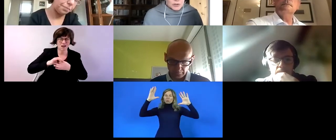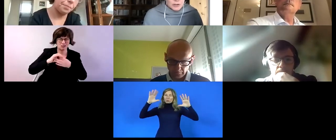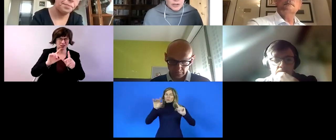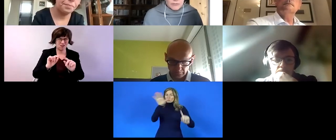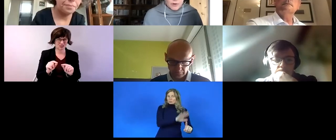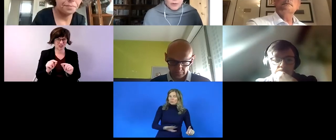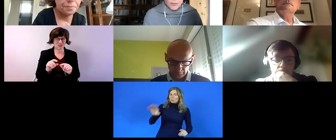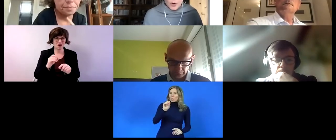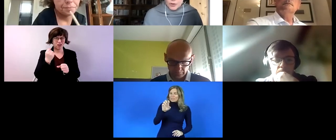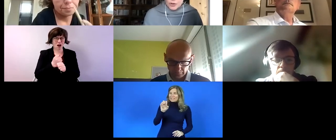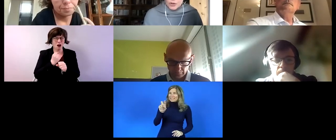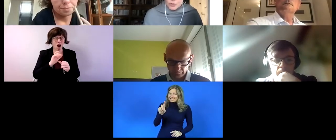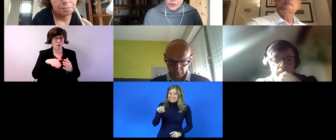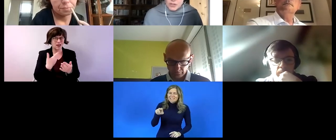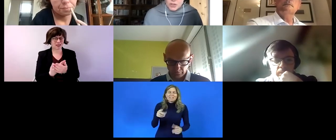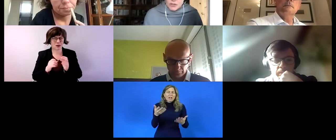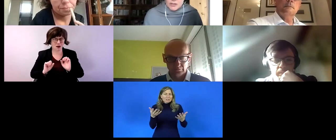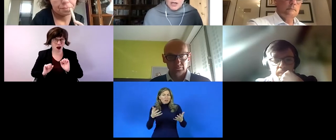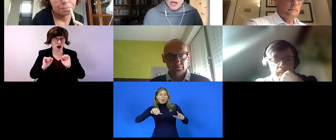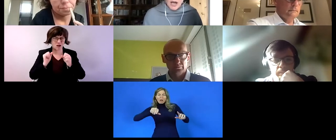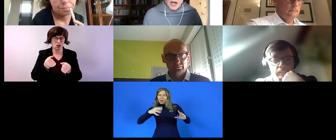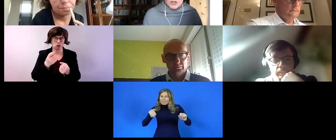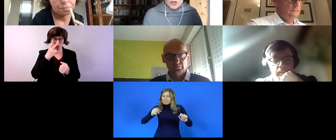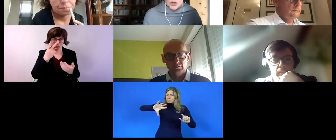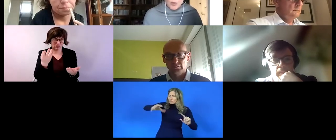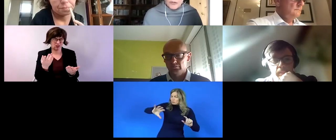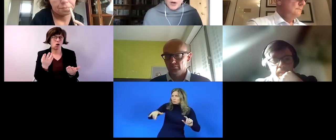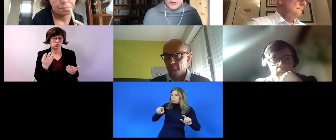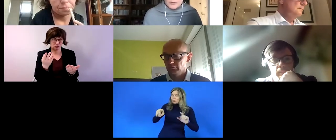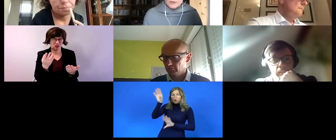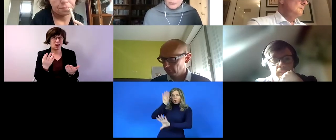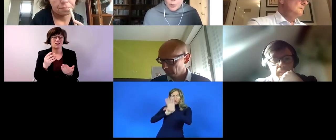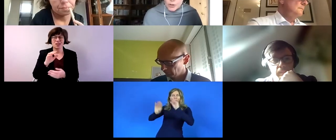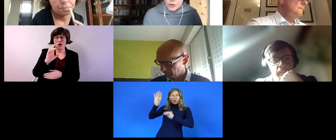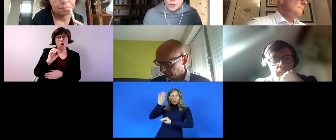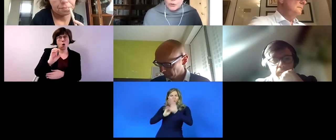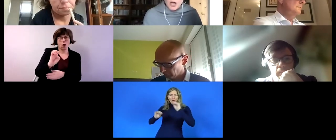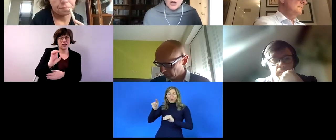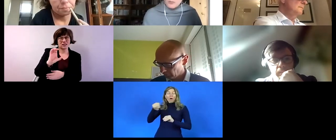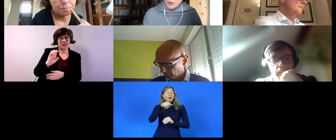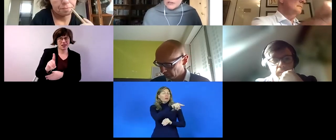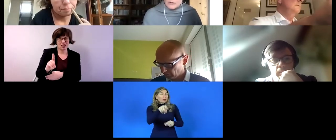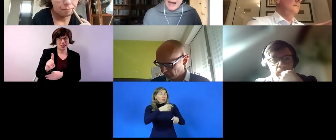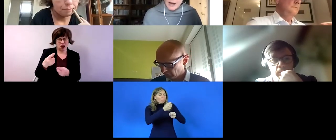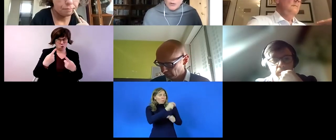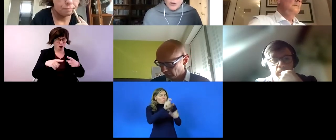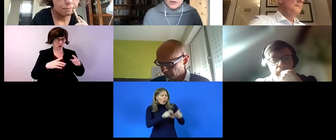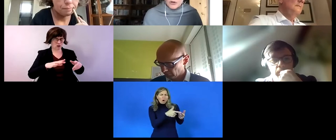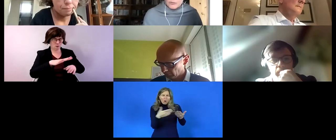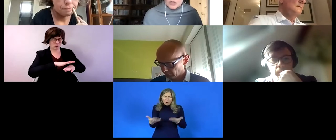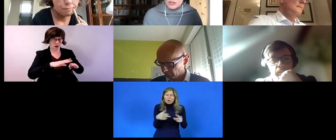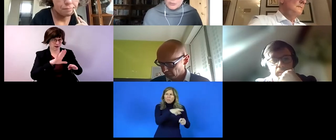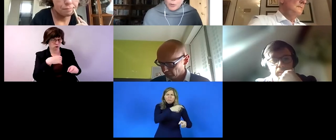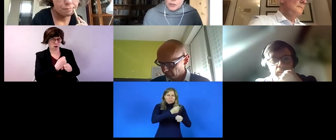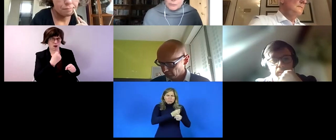capture learning from other jurisdictions uh to show what's possible for employers to do but also how the